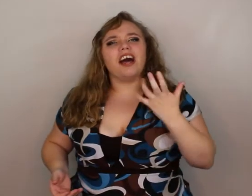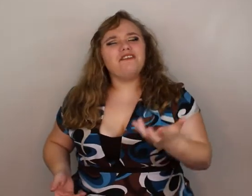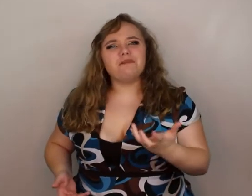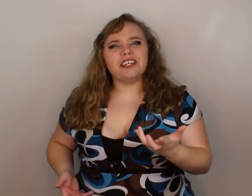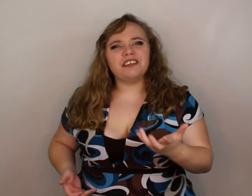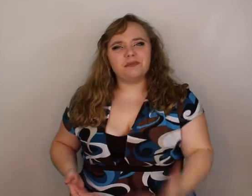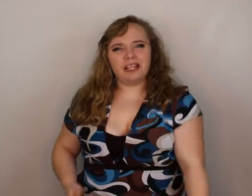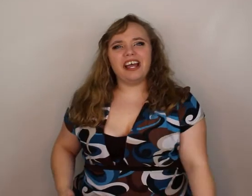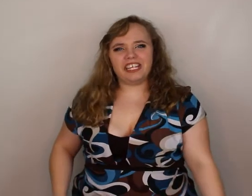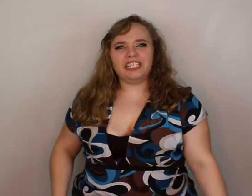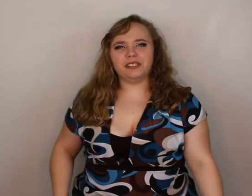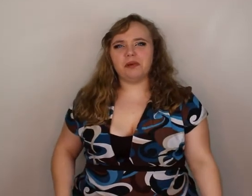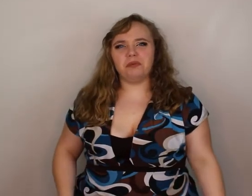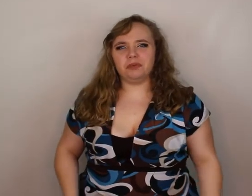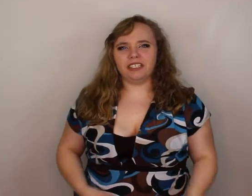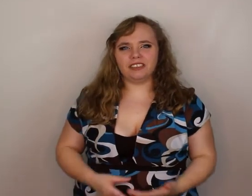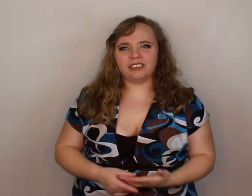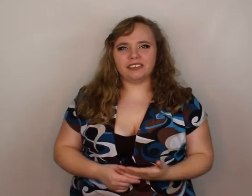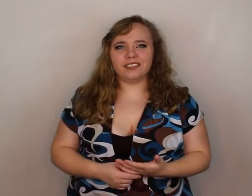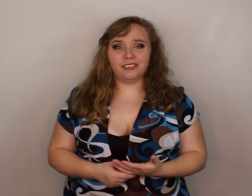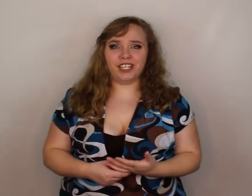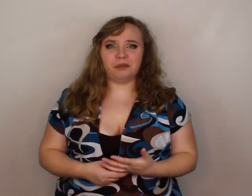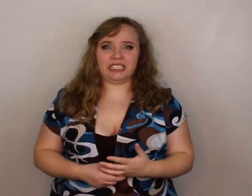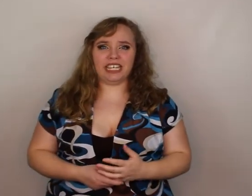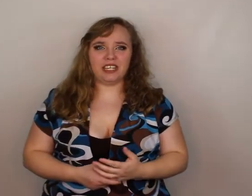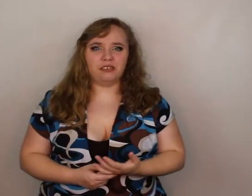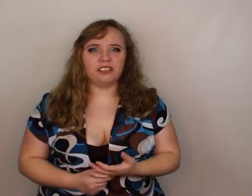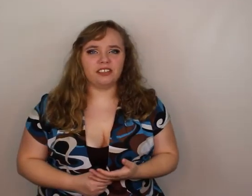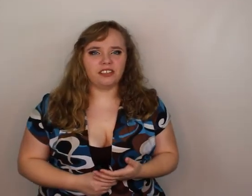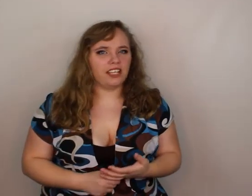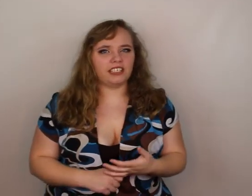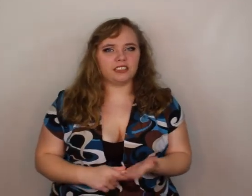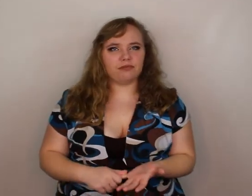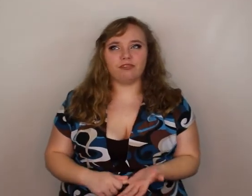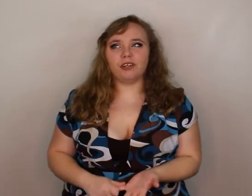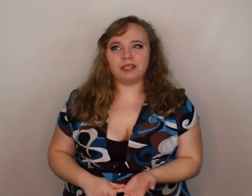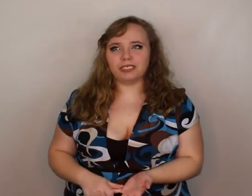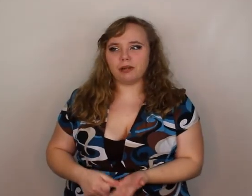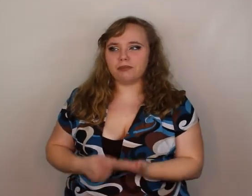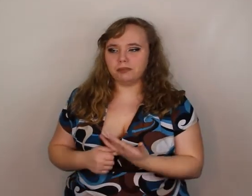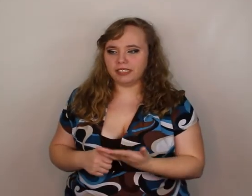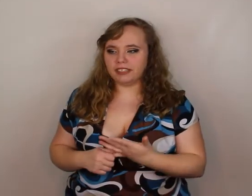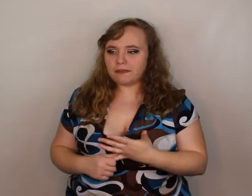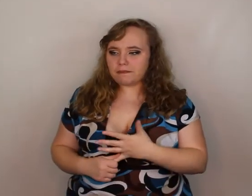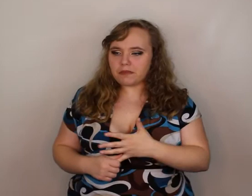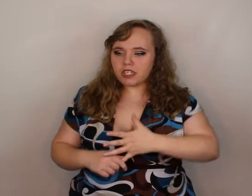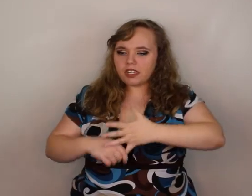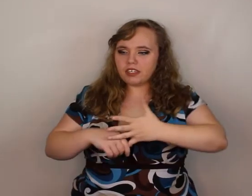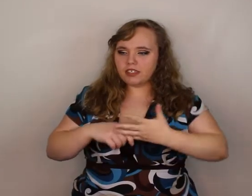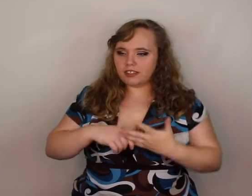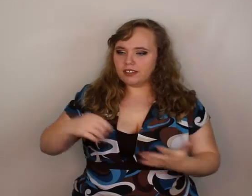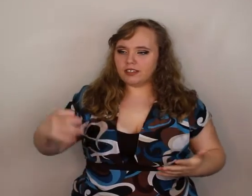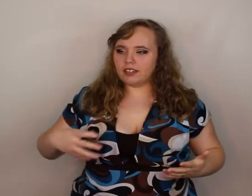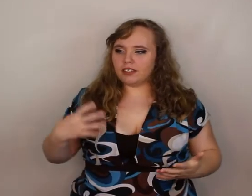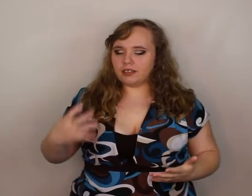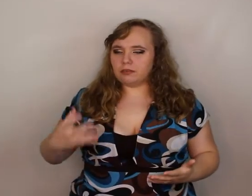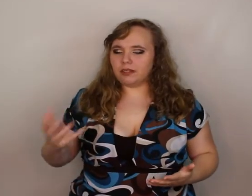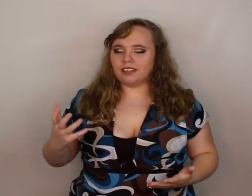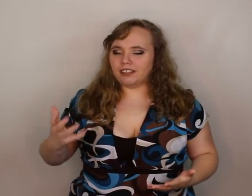I've been applying to probably two jobs a day for the last four months probably but